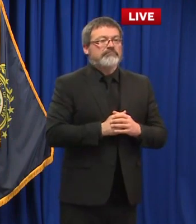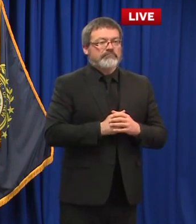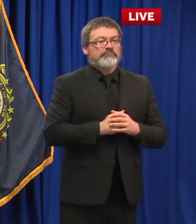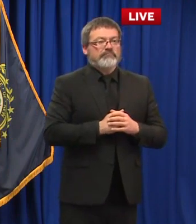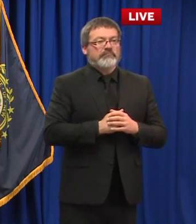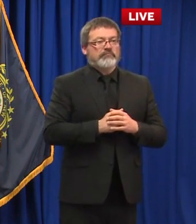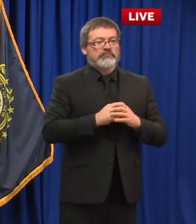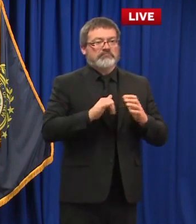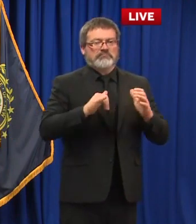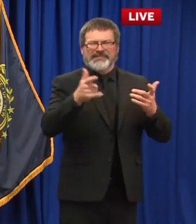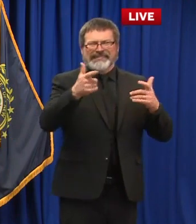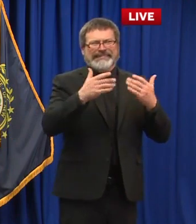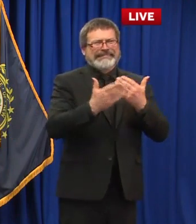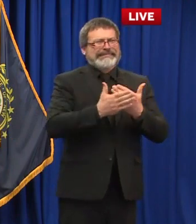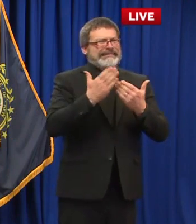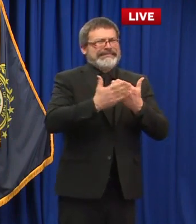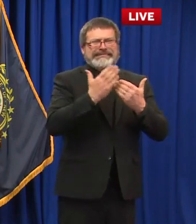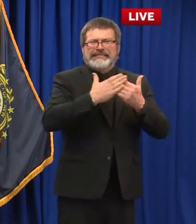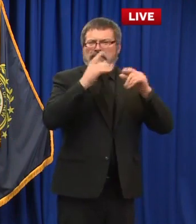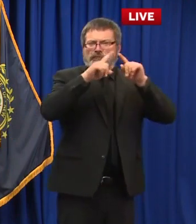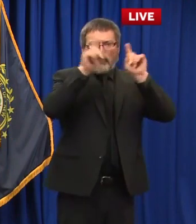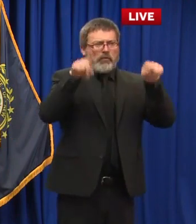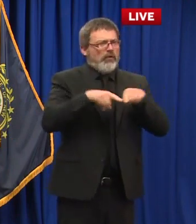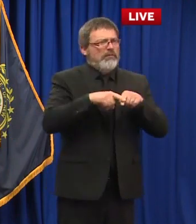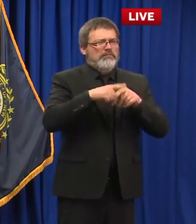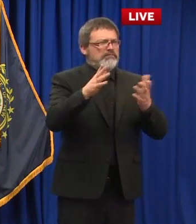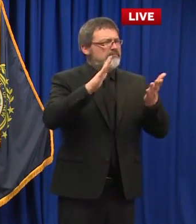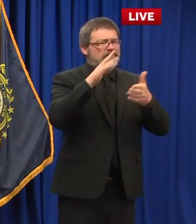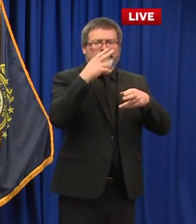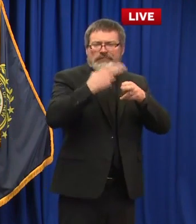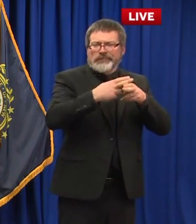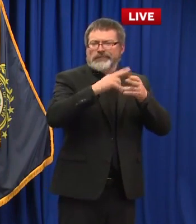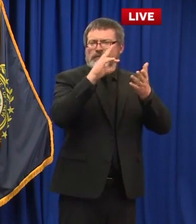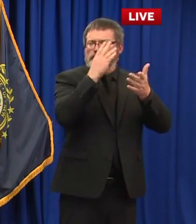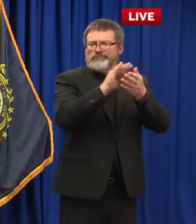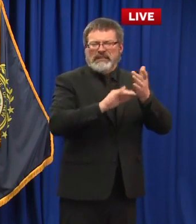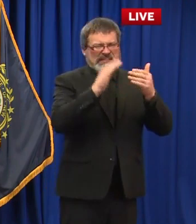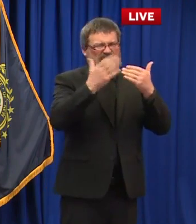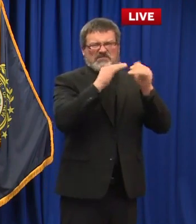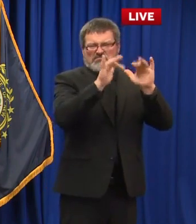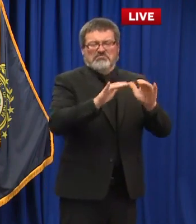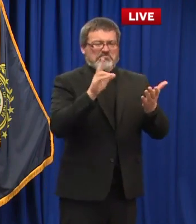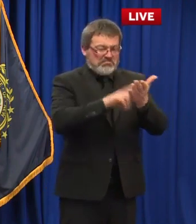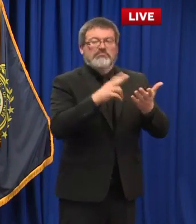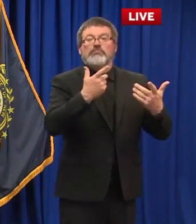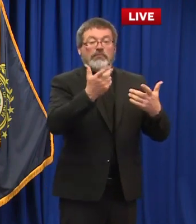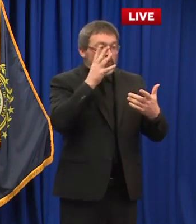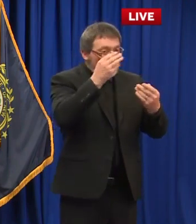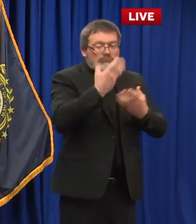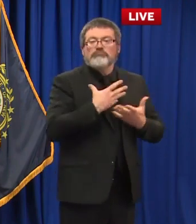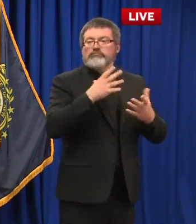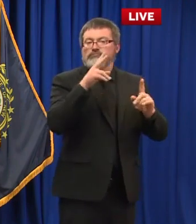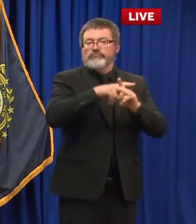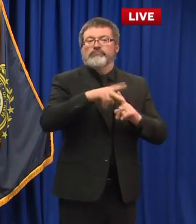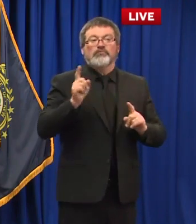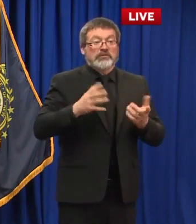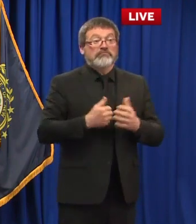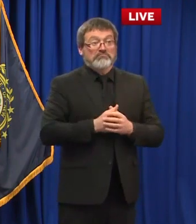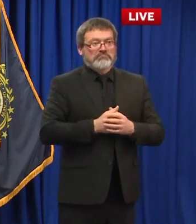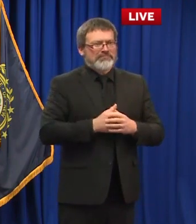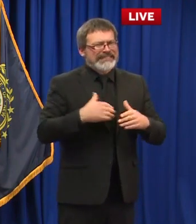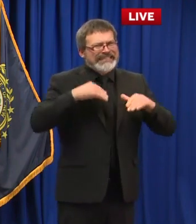just fill out the very simple testing registration form, and off you go. So we just want to encourage everybody in the communities that that wants a test to get a test.